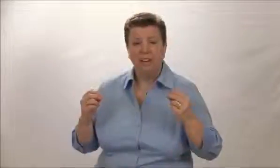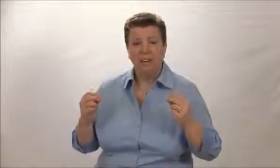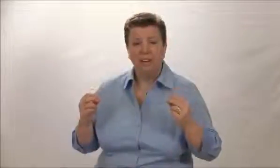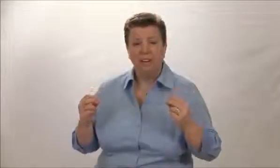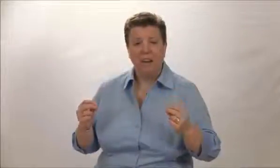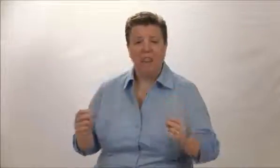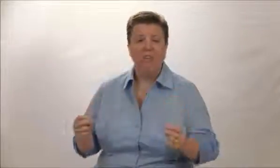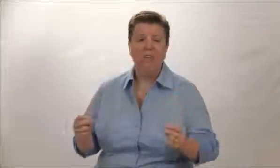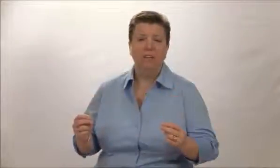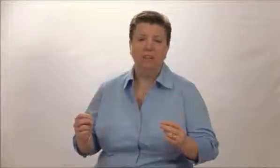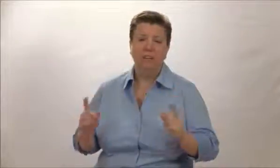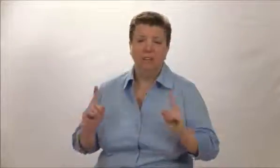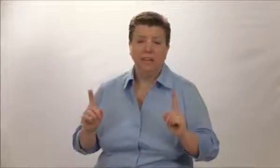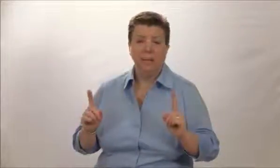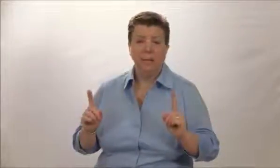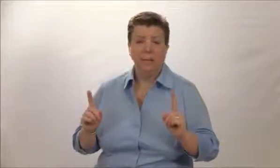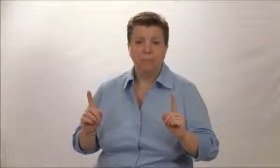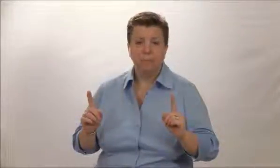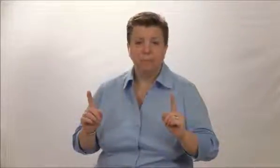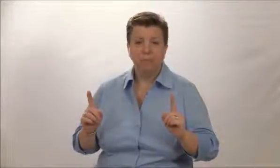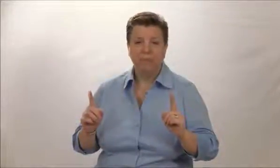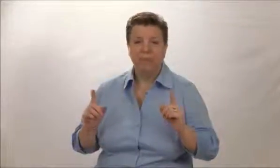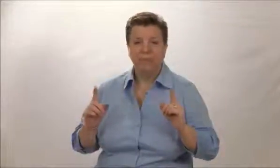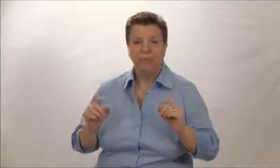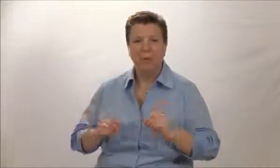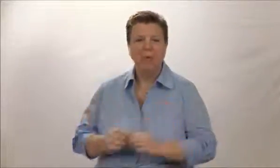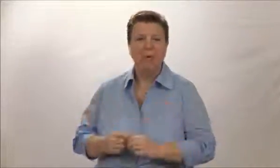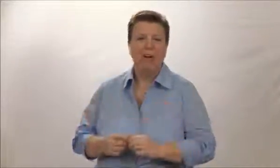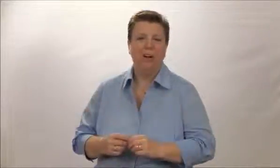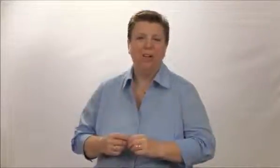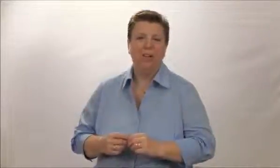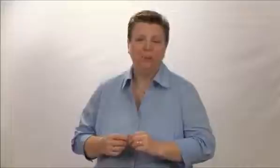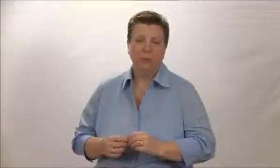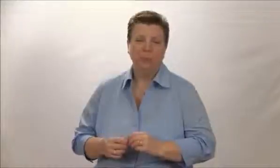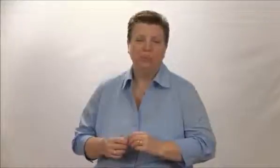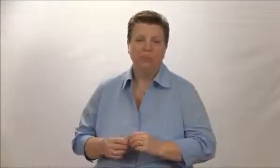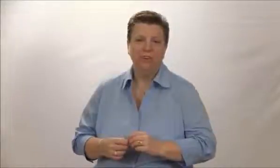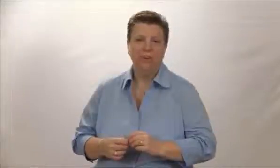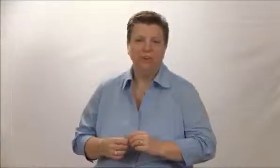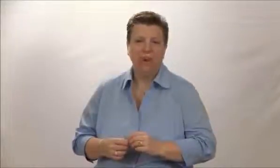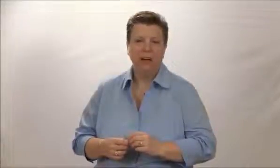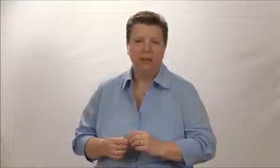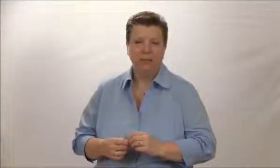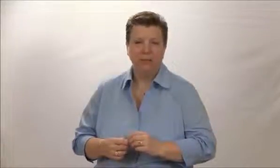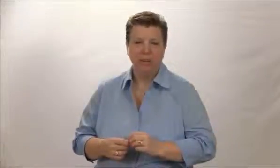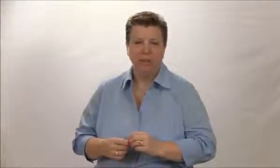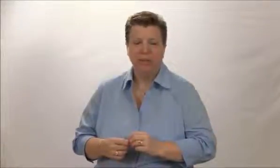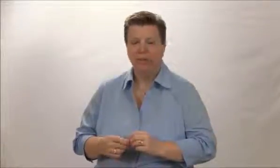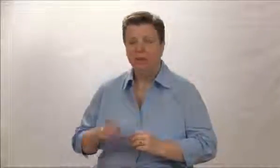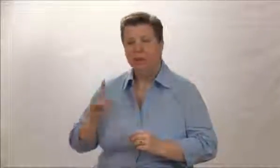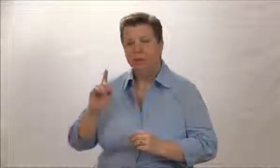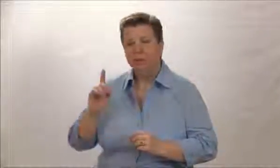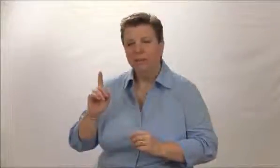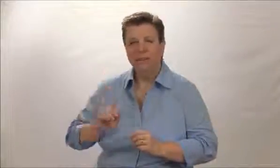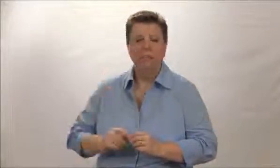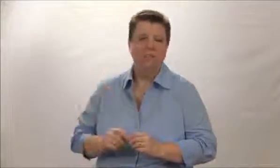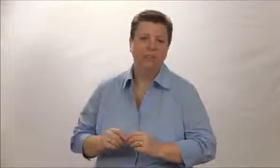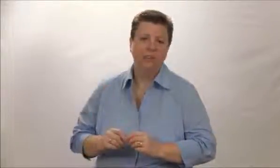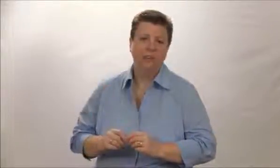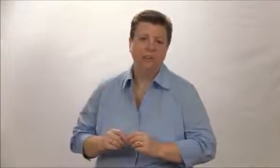easily now fill an event, again, depending upon the relationship that you have with your list. Just a side note,